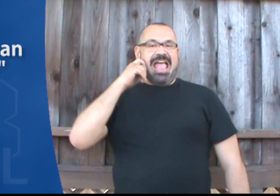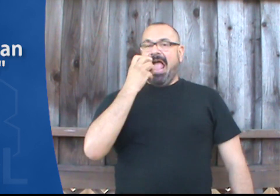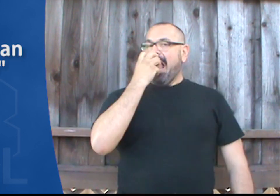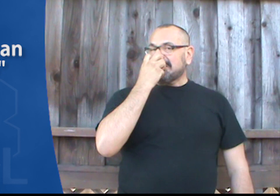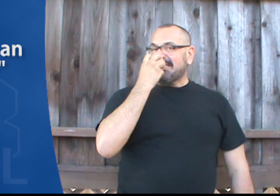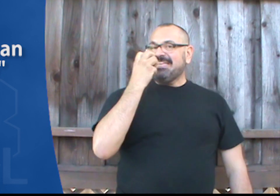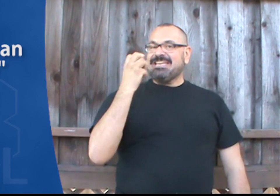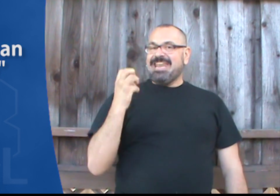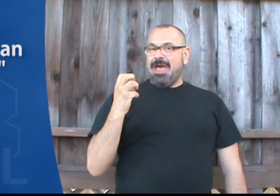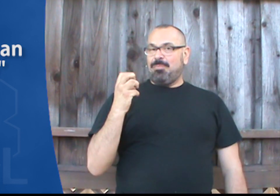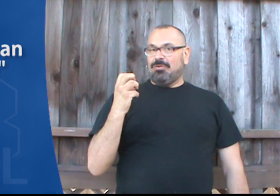Eating an apple.